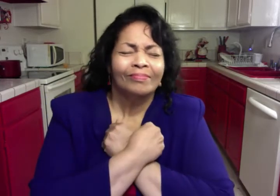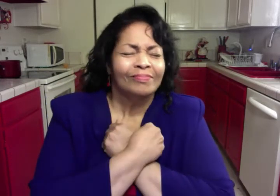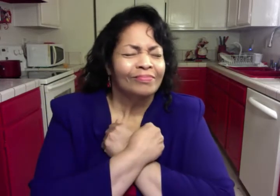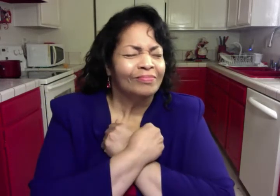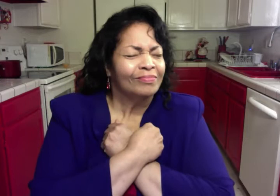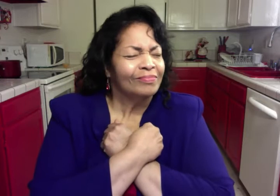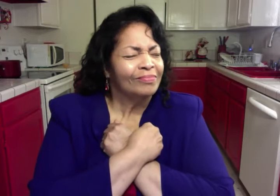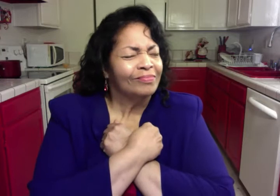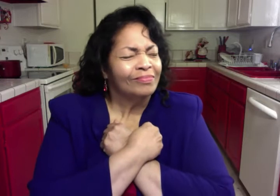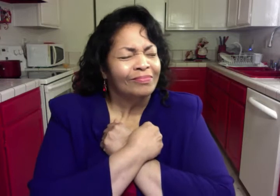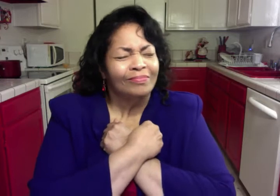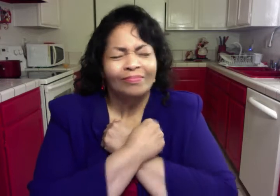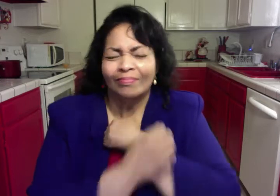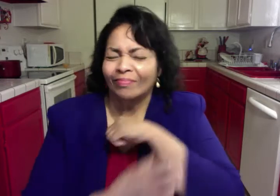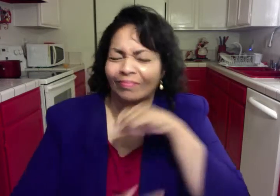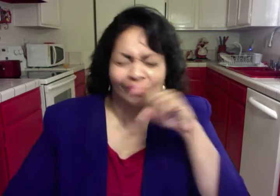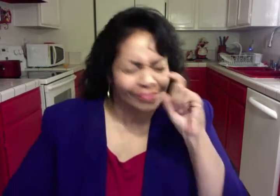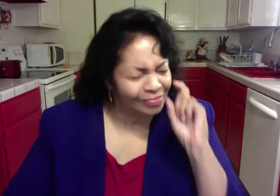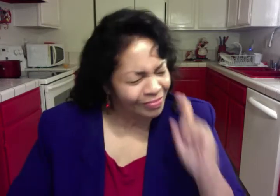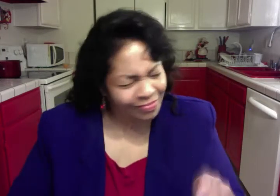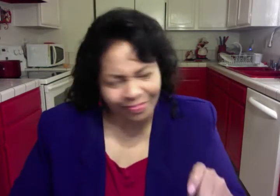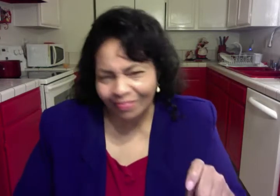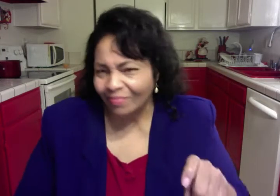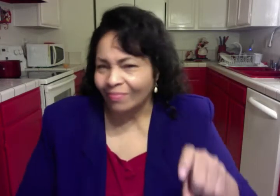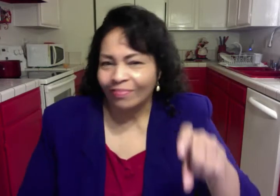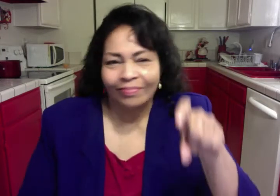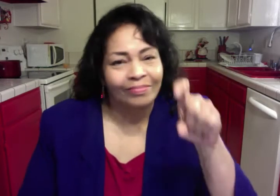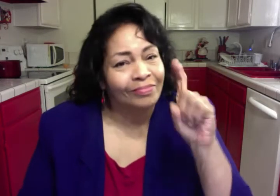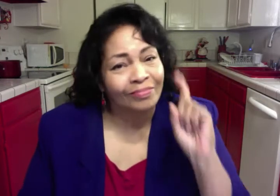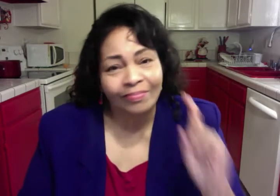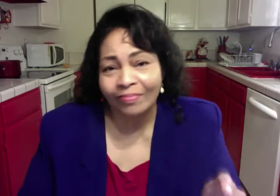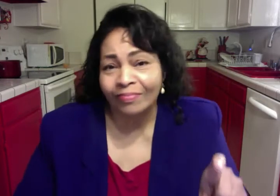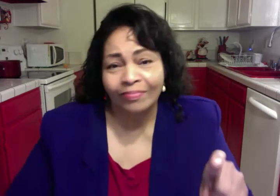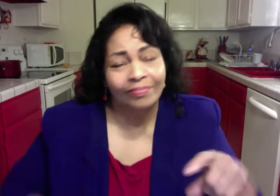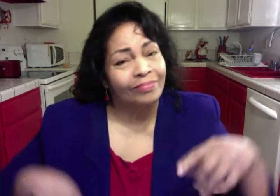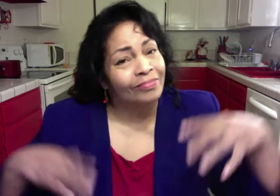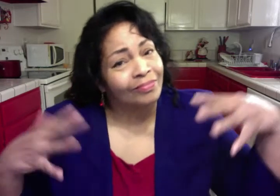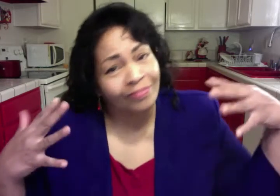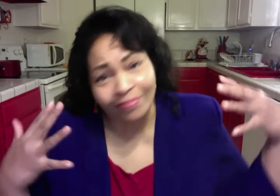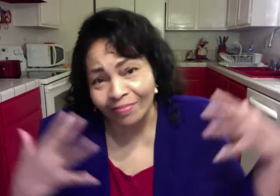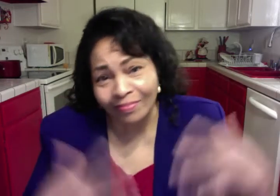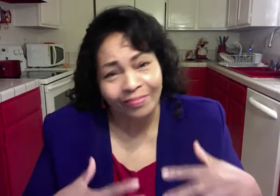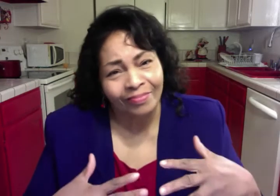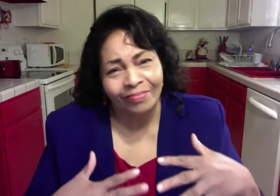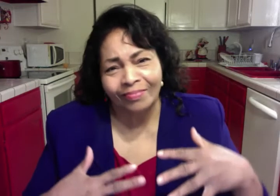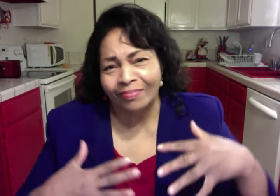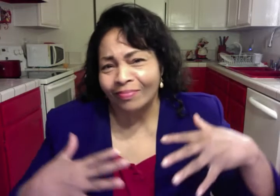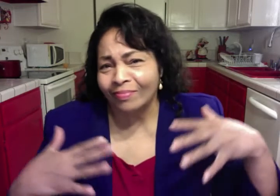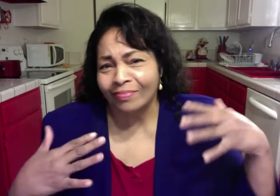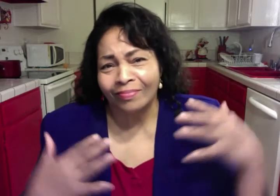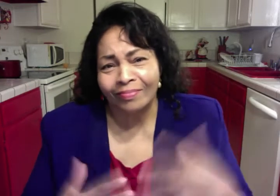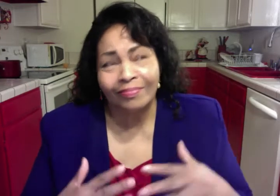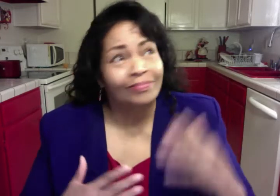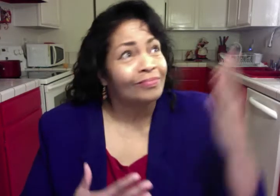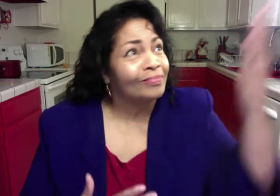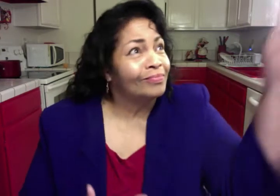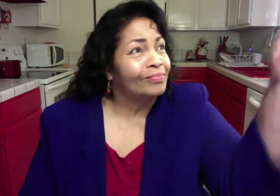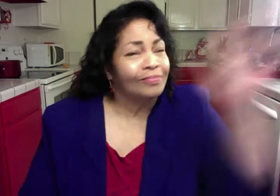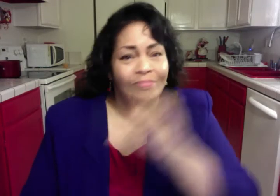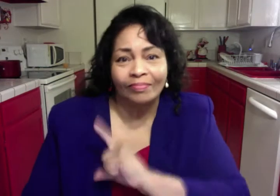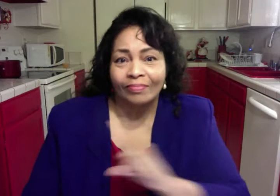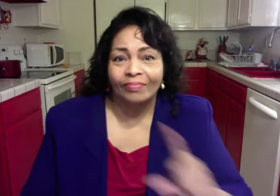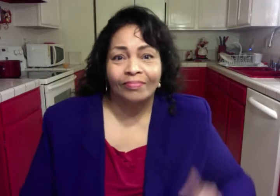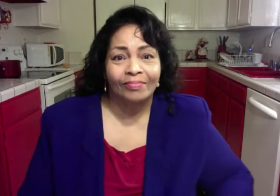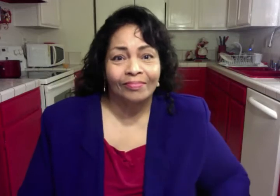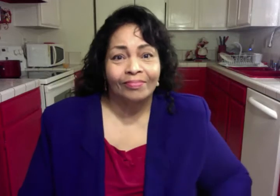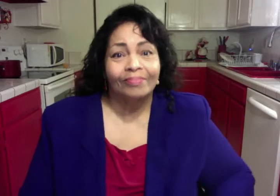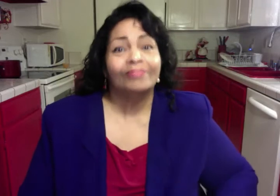There's no need to hear For the Lord